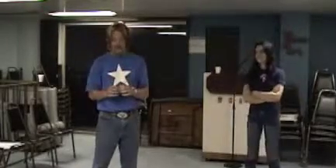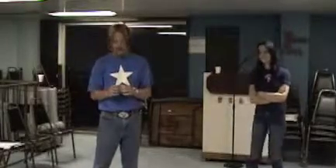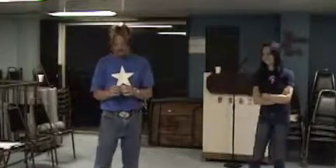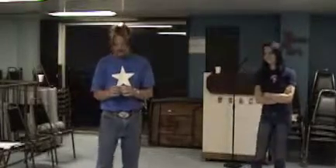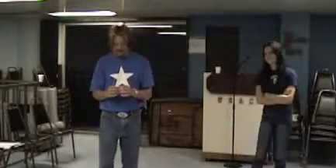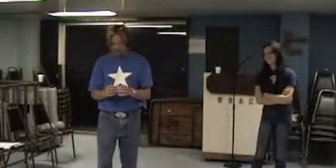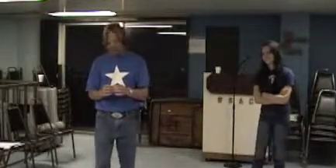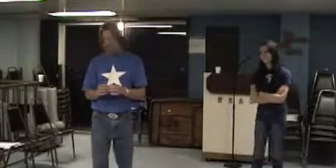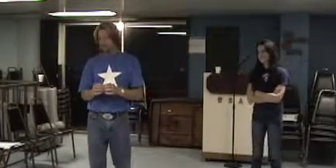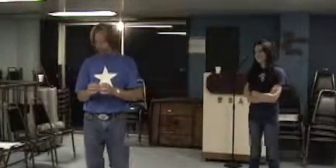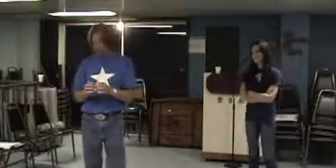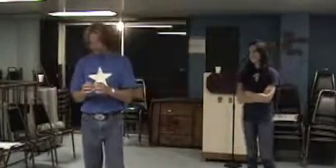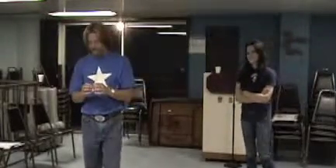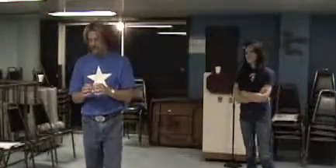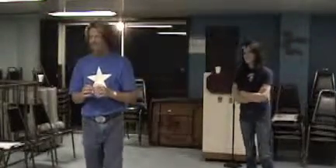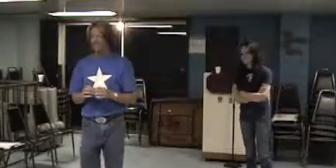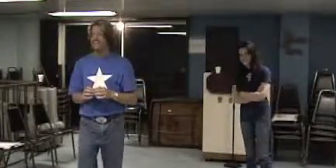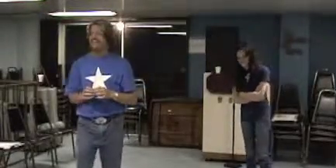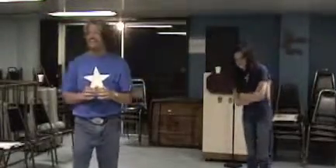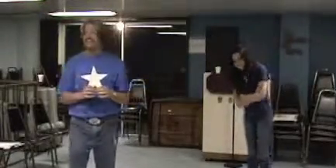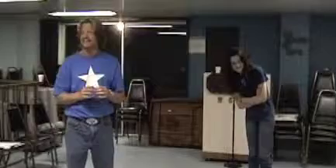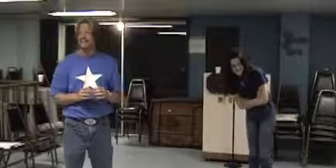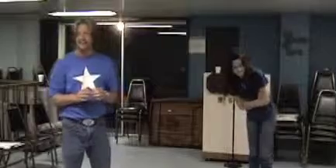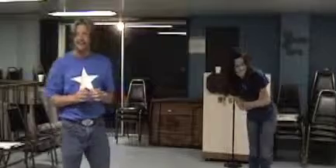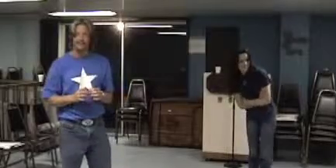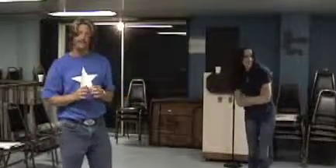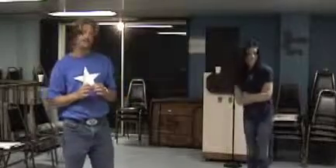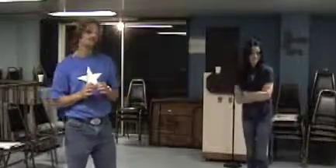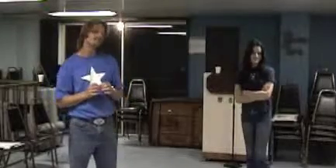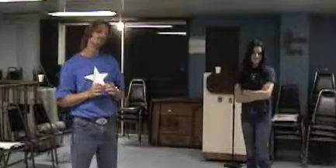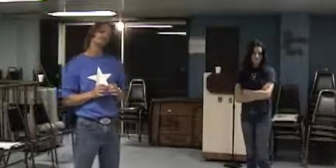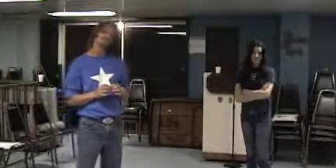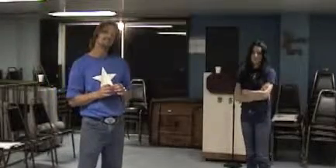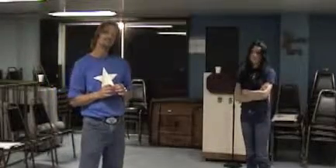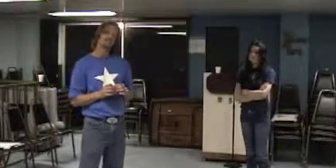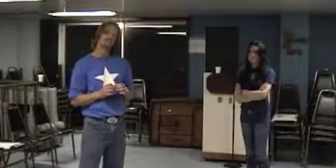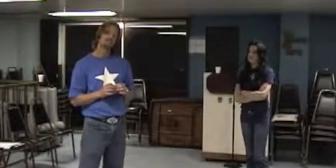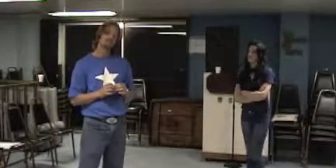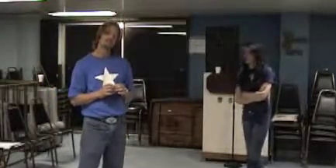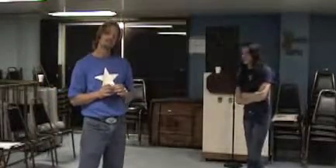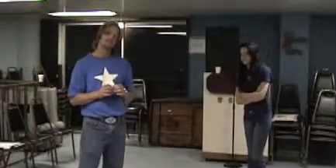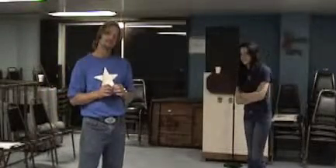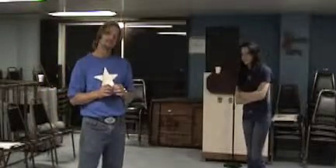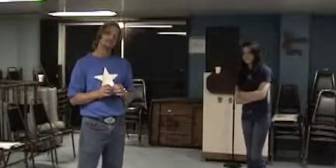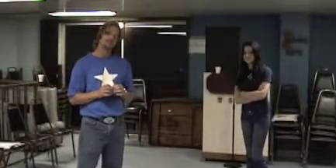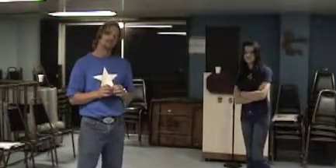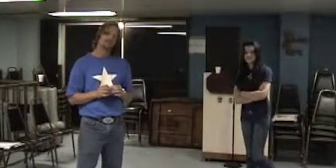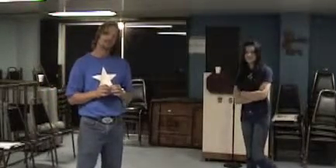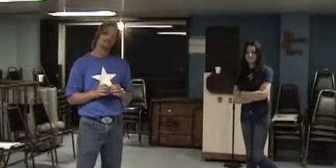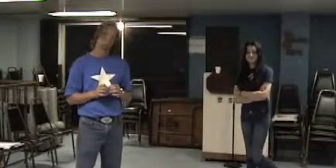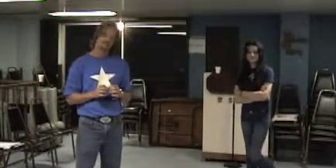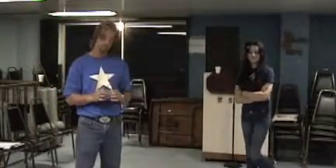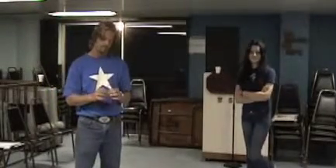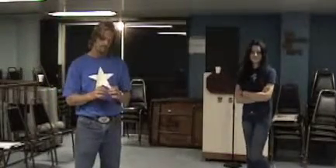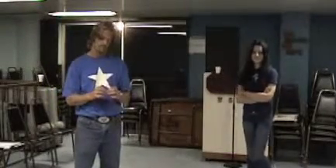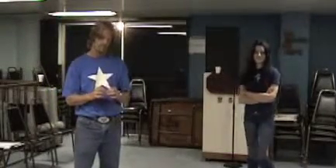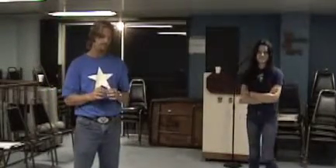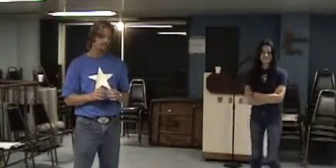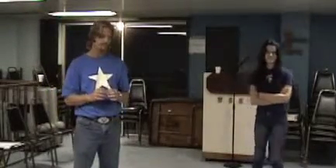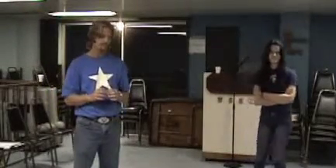And you can get them for a cheap price today of $19.95. I bought them for a dollar. That was perfect. That's